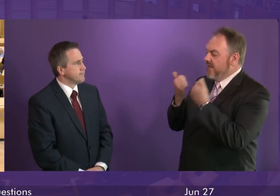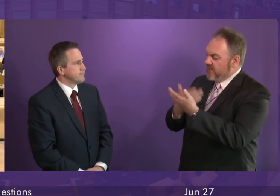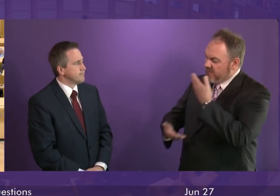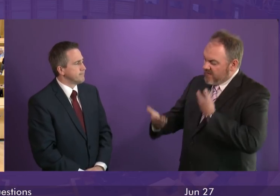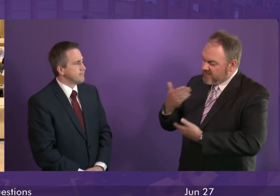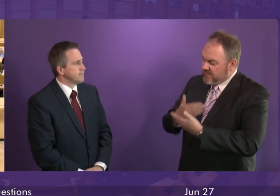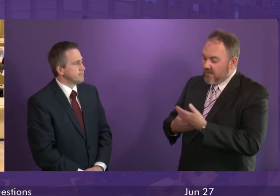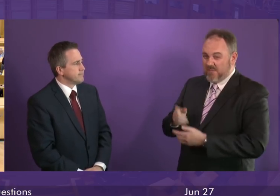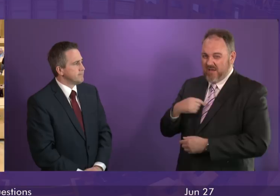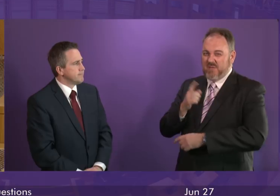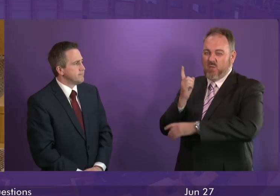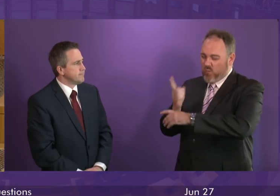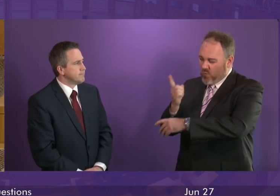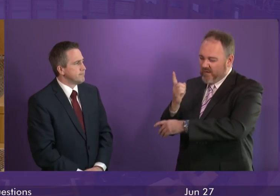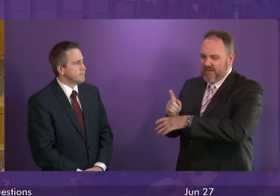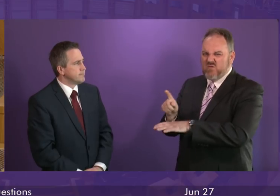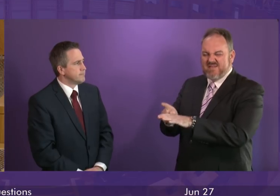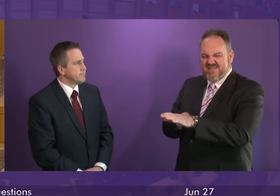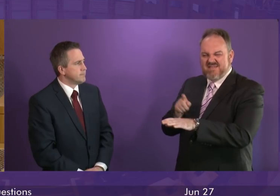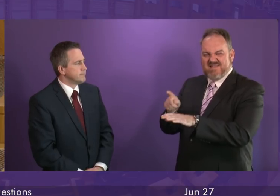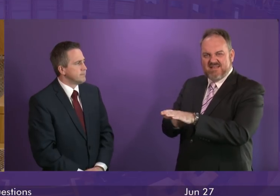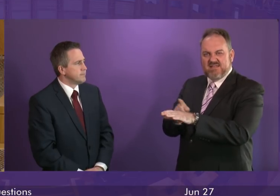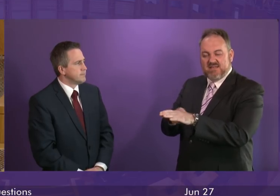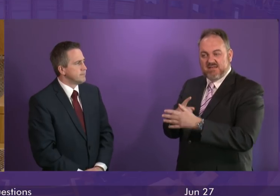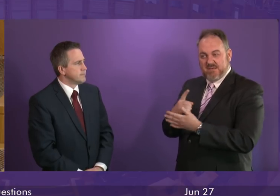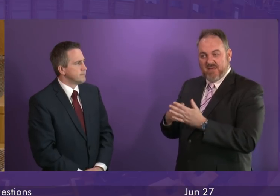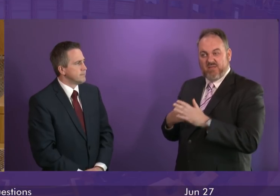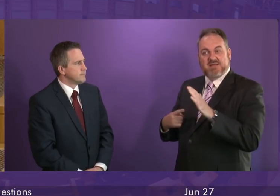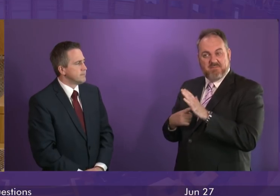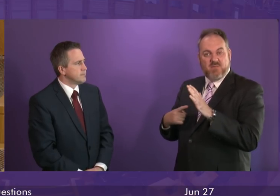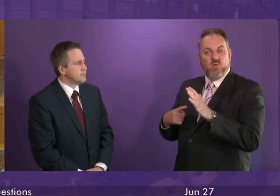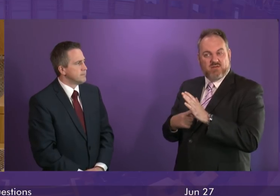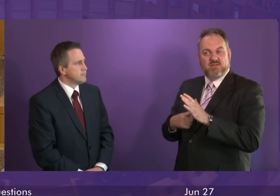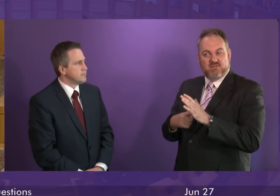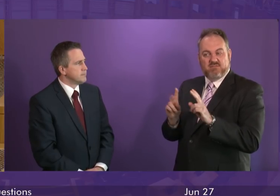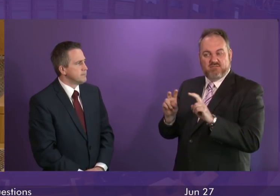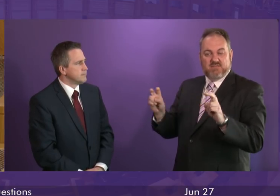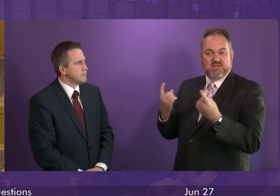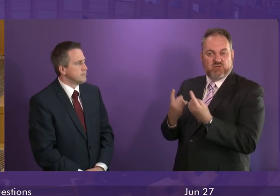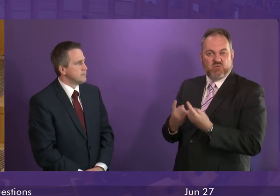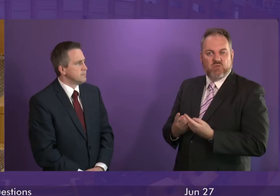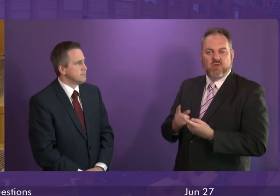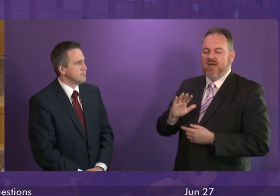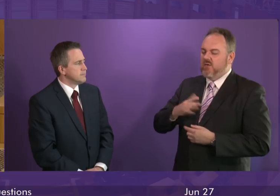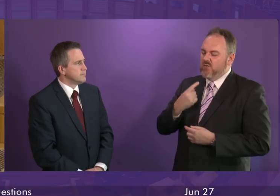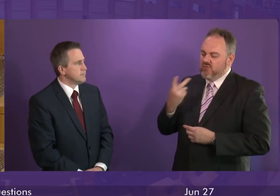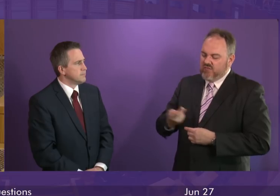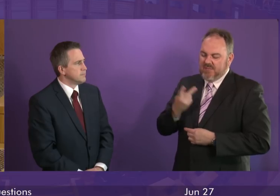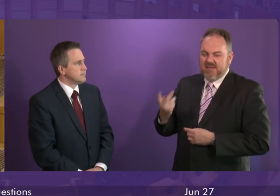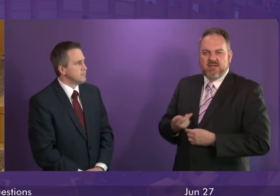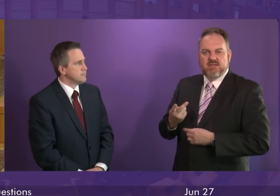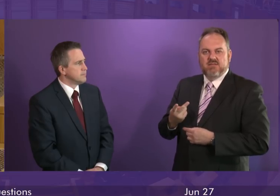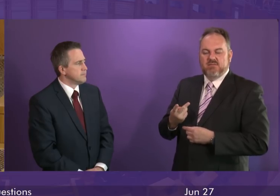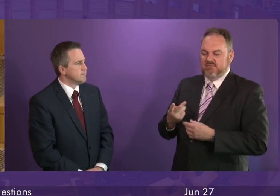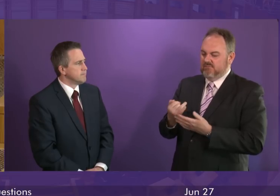warning her for years about this important subject. I am not going to rehearse the arguments on delayed strategies because it breaks